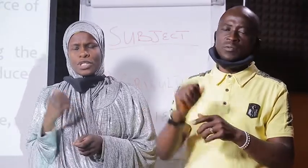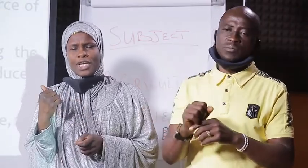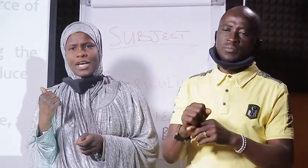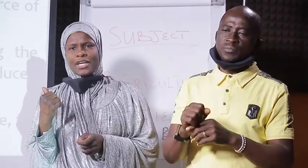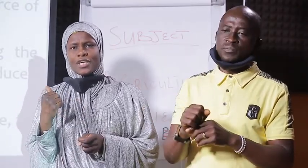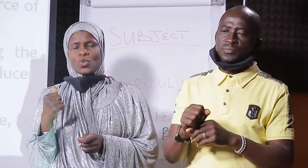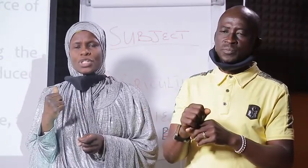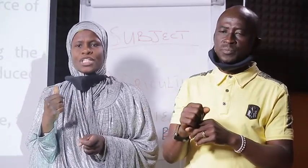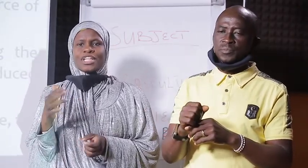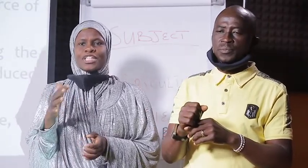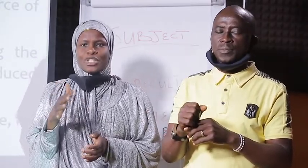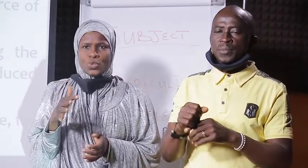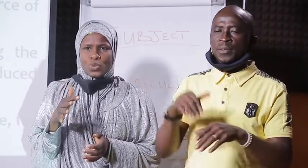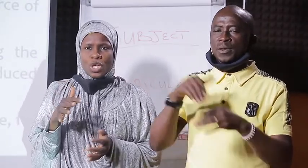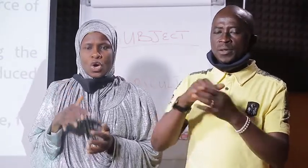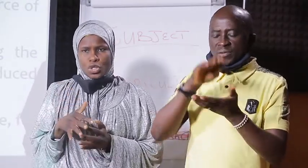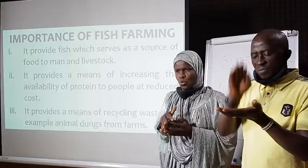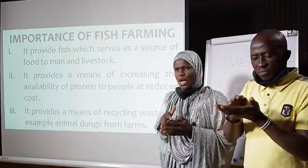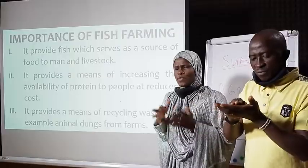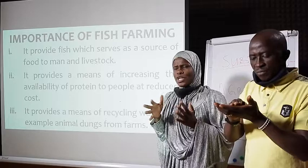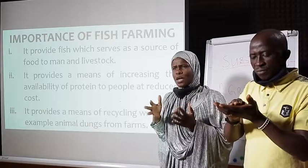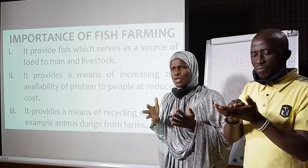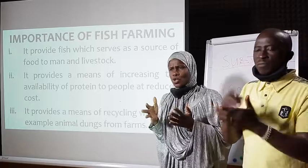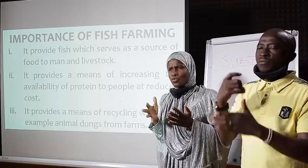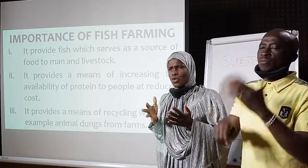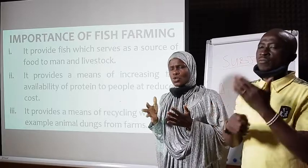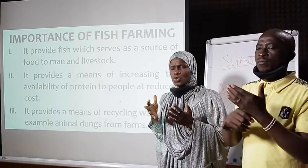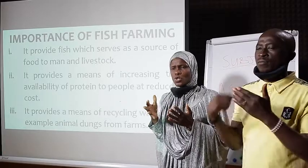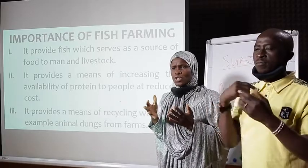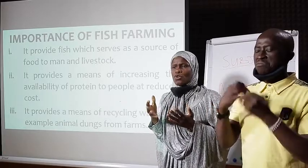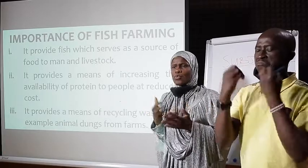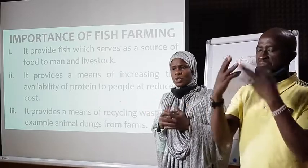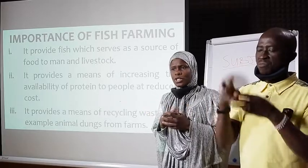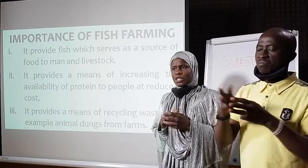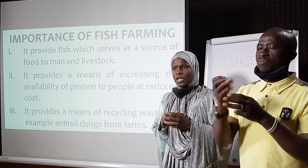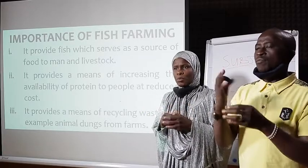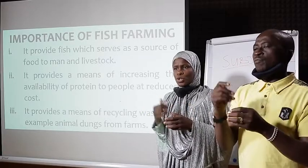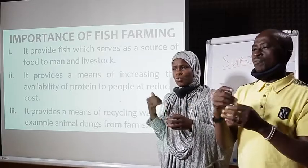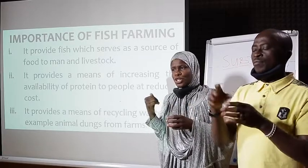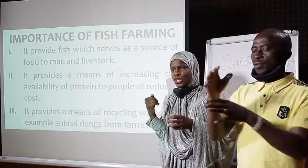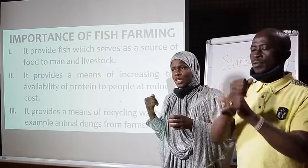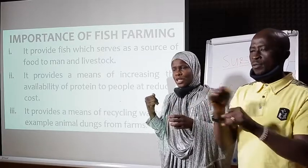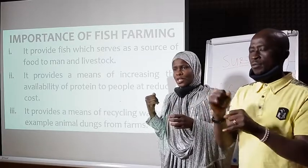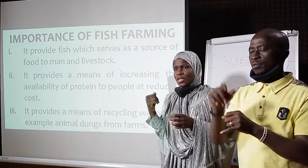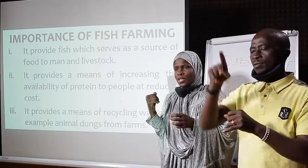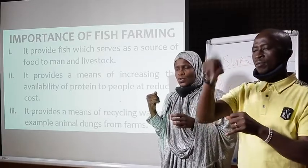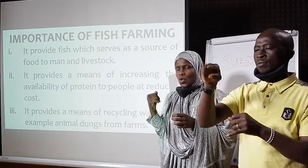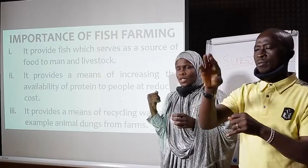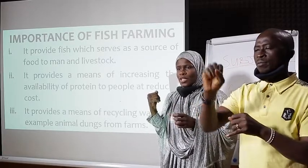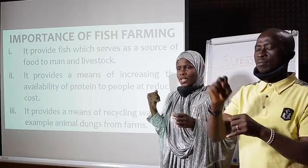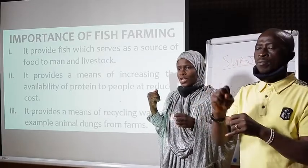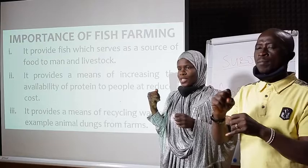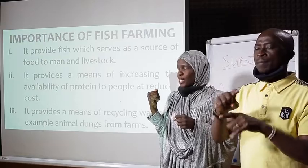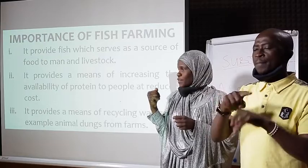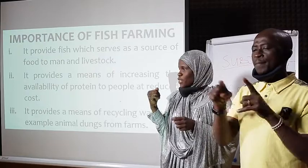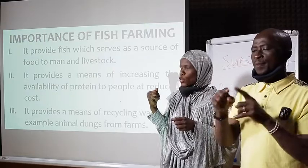but here in what in a reduced cost we have other means of what or sources of protein what fish is